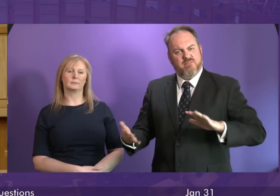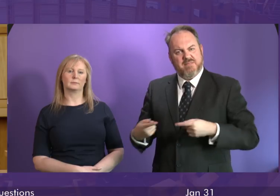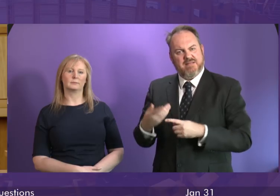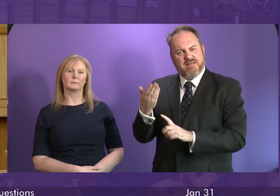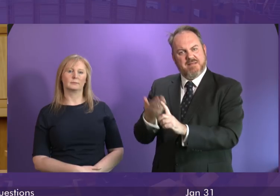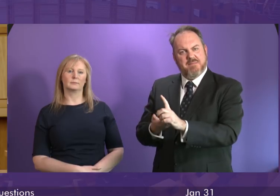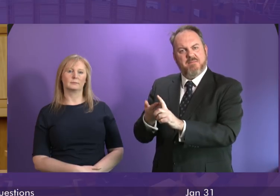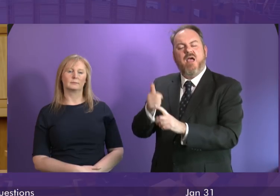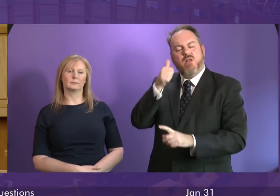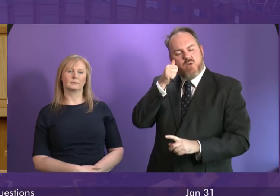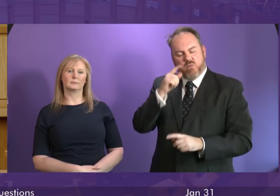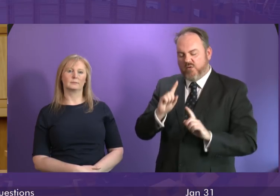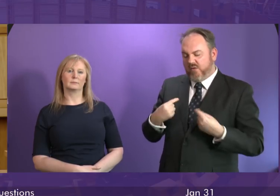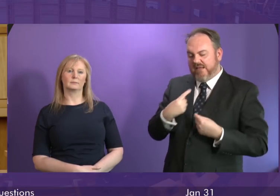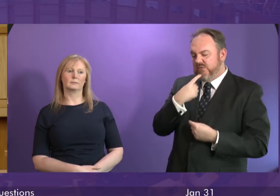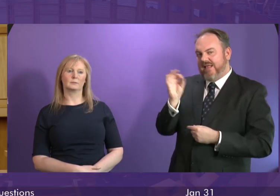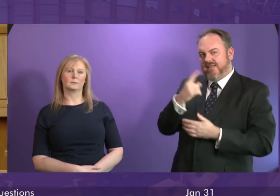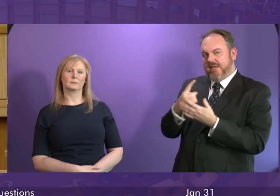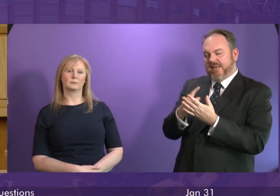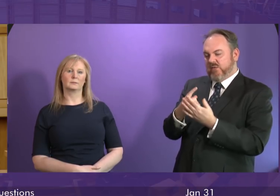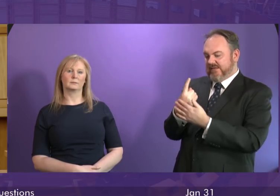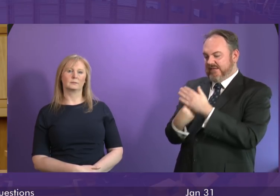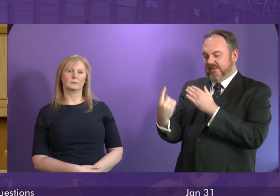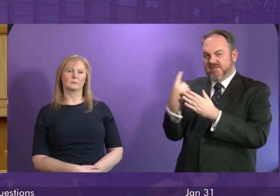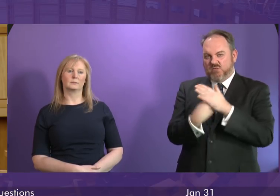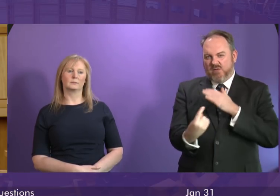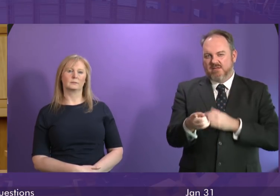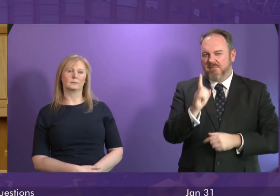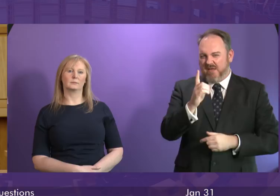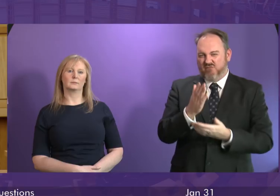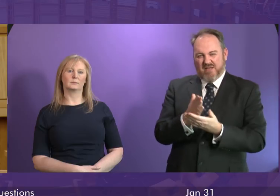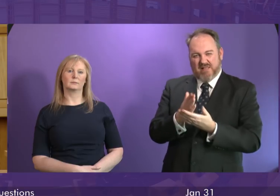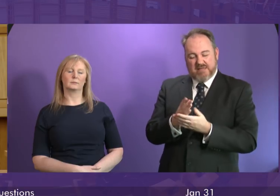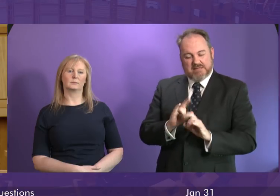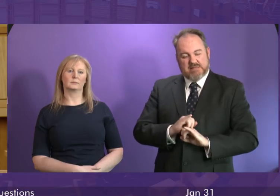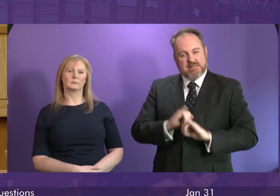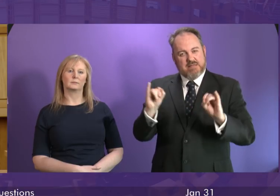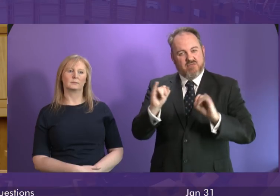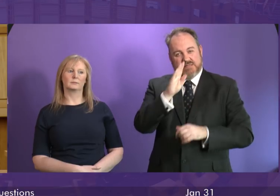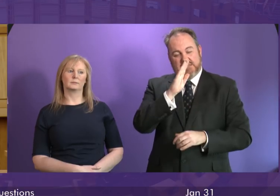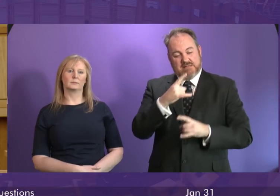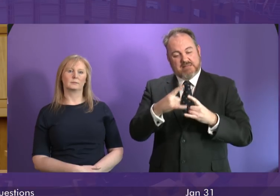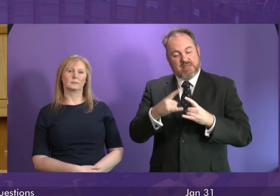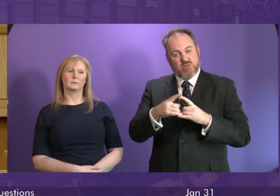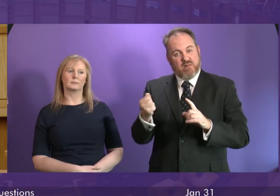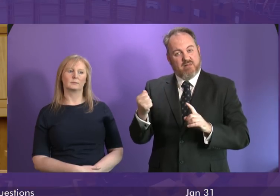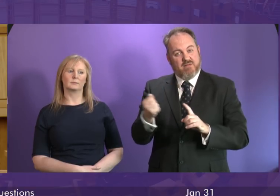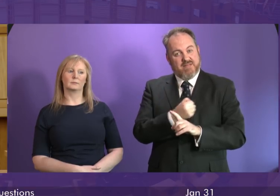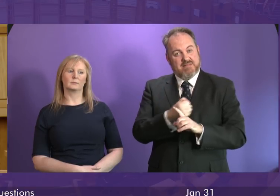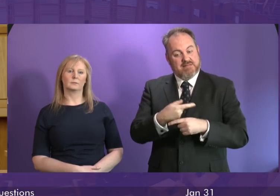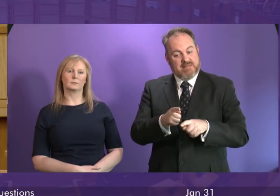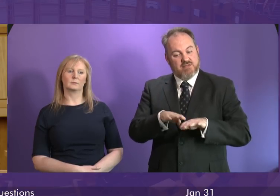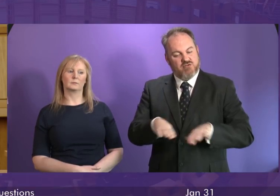comment on individual cases but does the First Minister agree with me that serious sexual offences against children should be punished